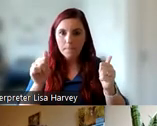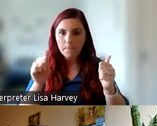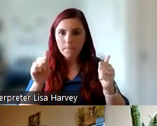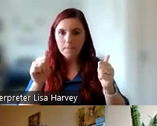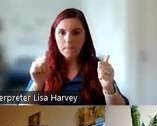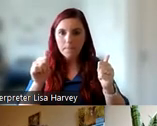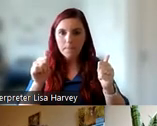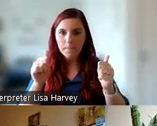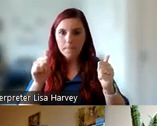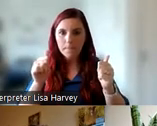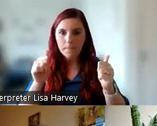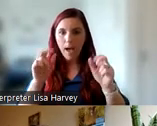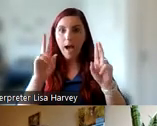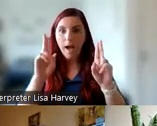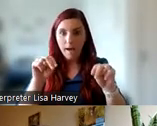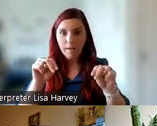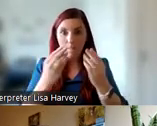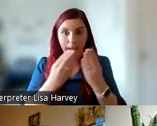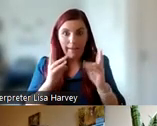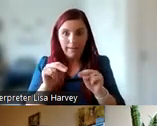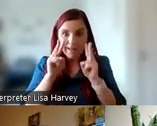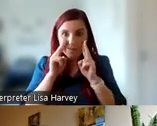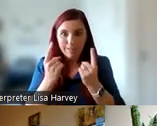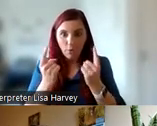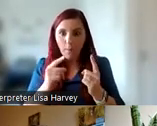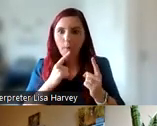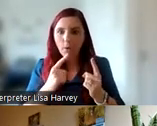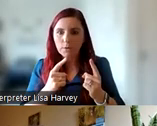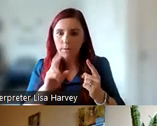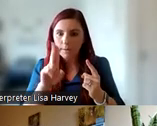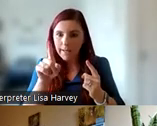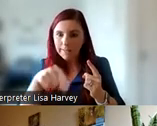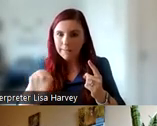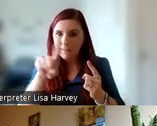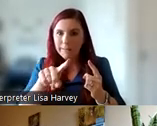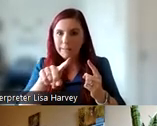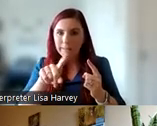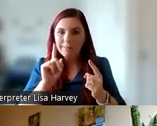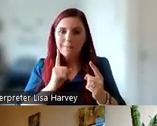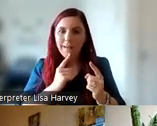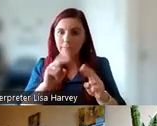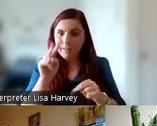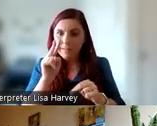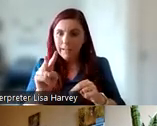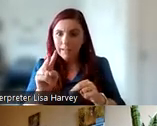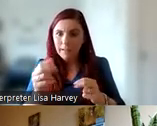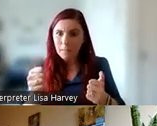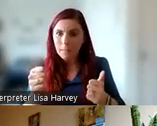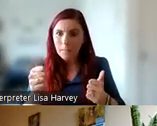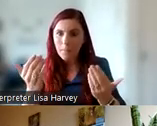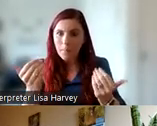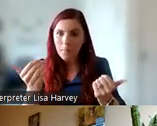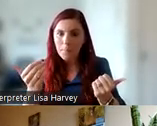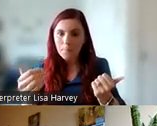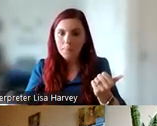I could see you too. So we'll just perhaps get confirmation from the audience